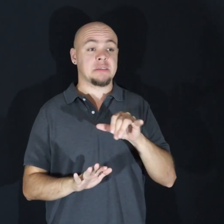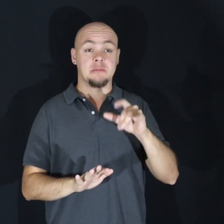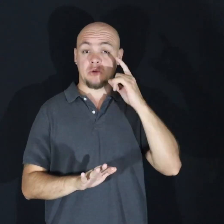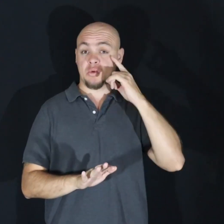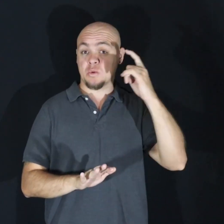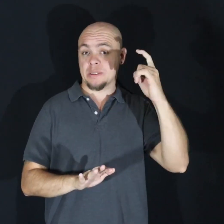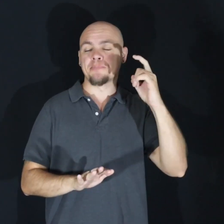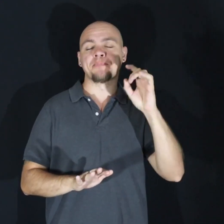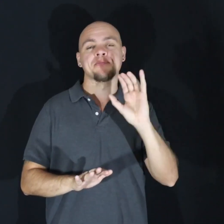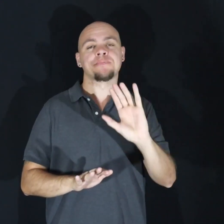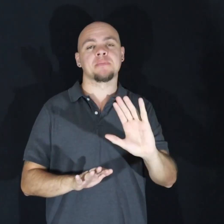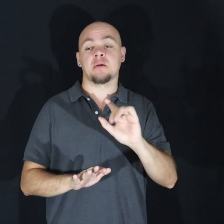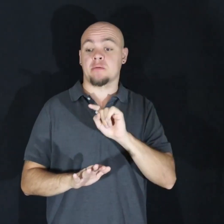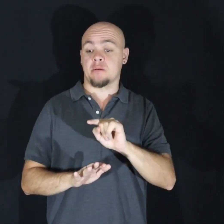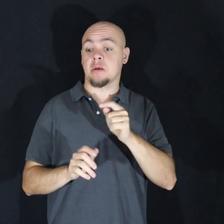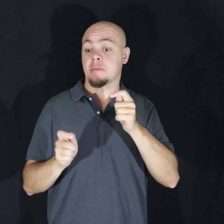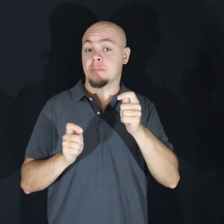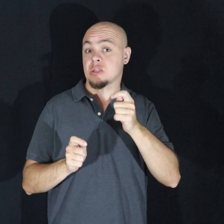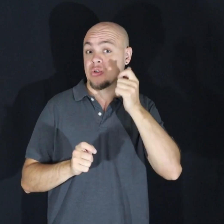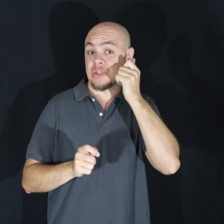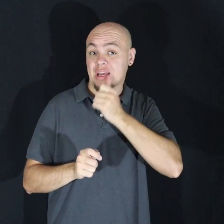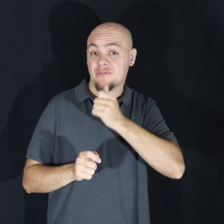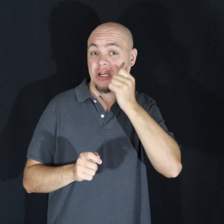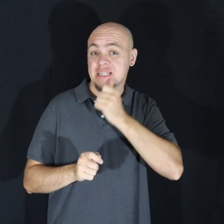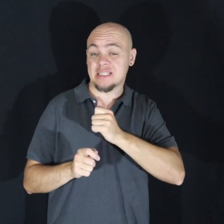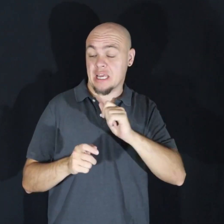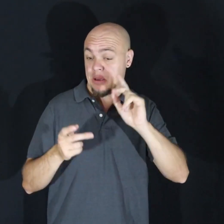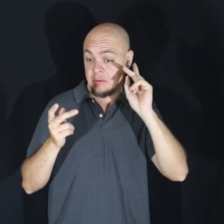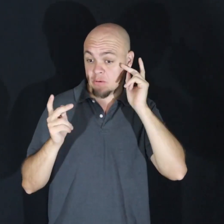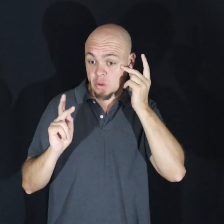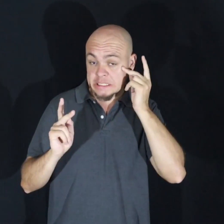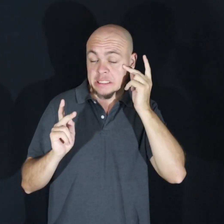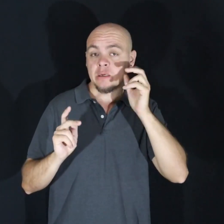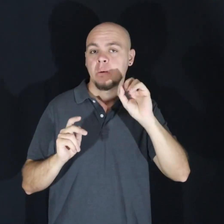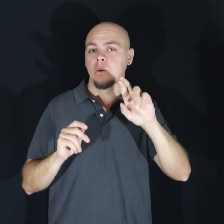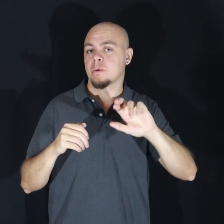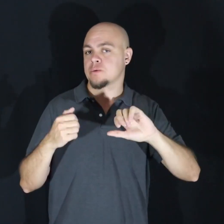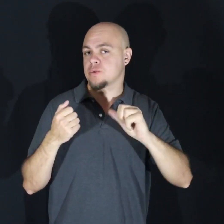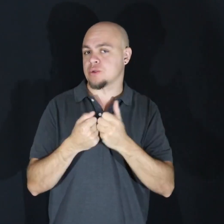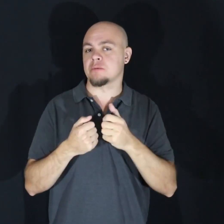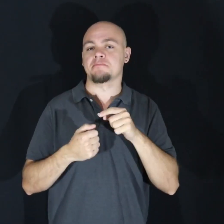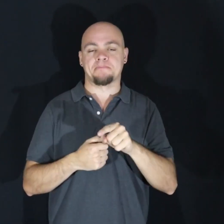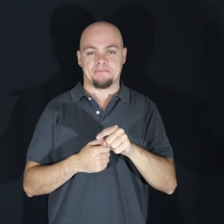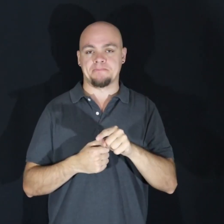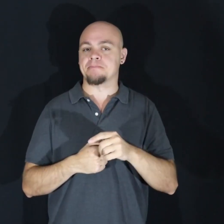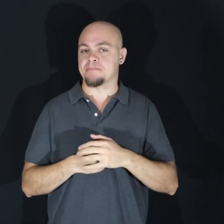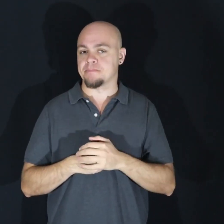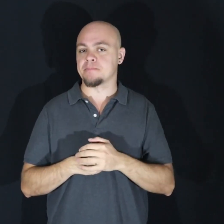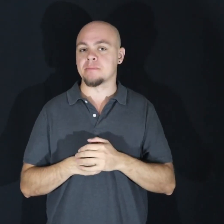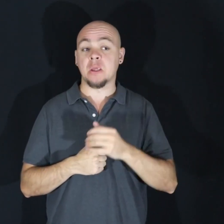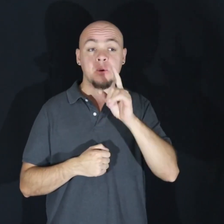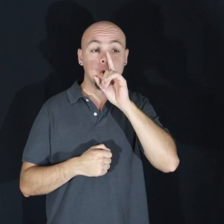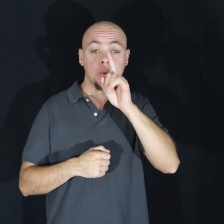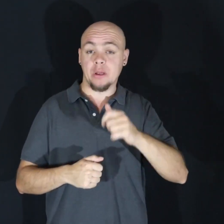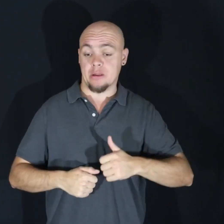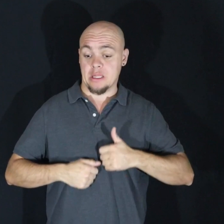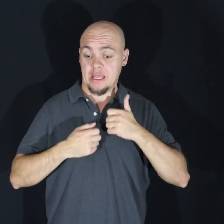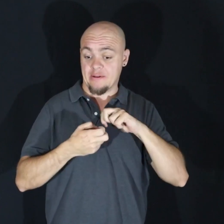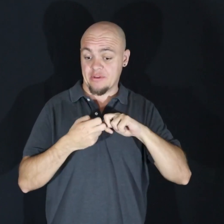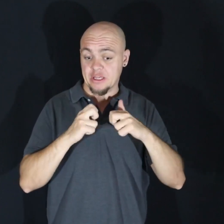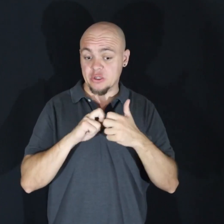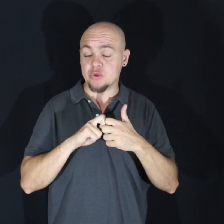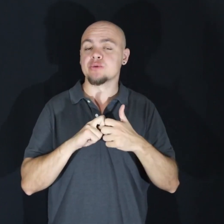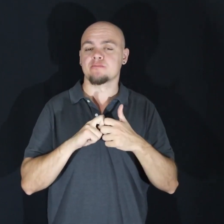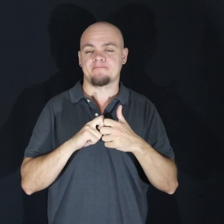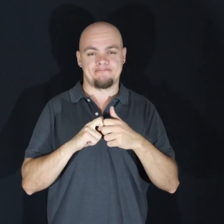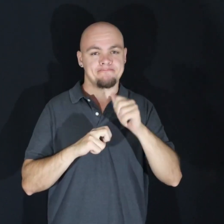they still manage through the daily crises and challenges we all face. They're busy dealing with real-life issues on the